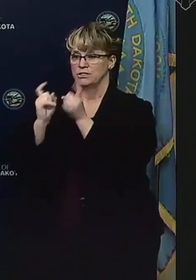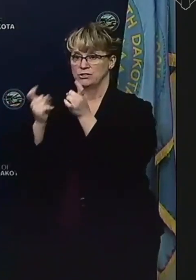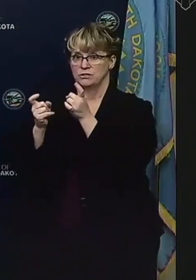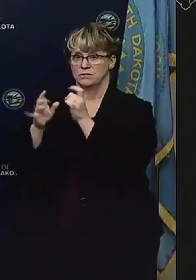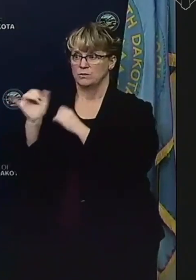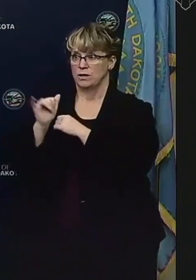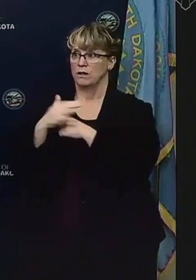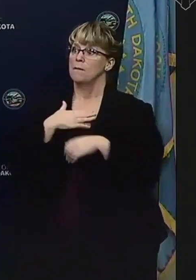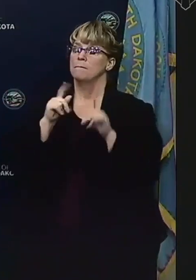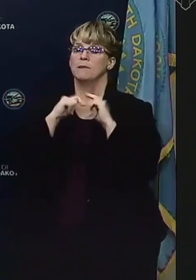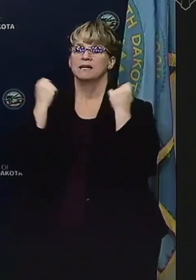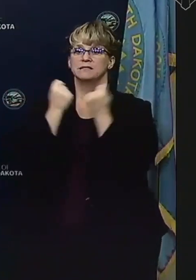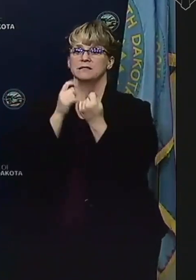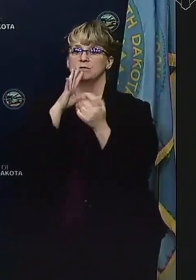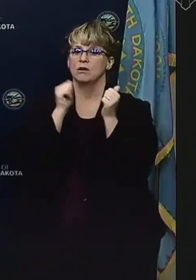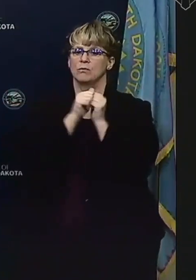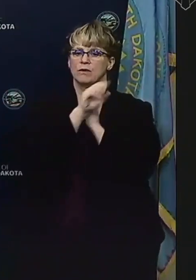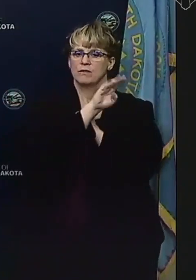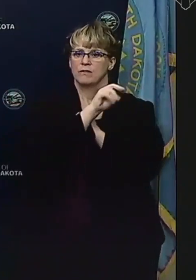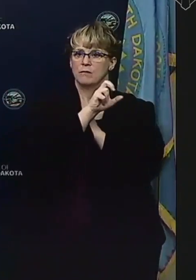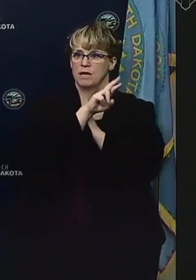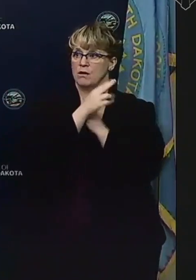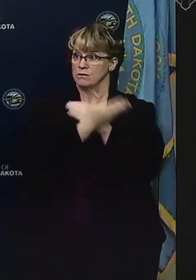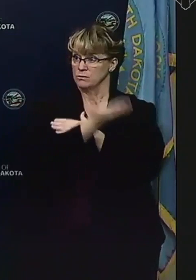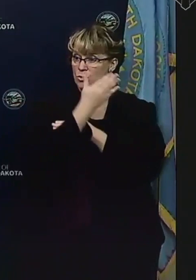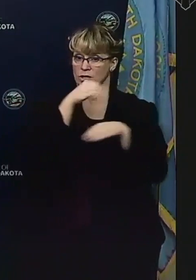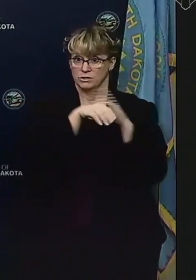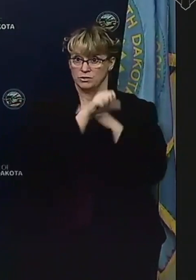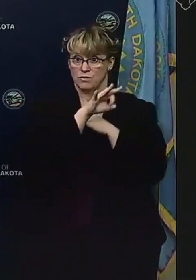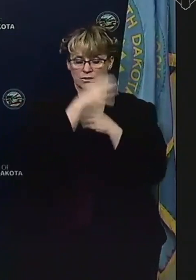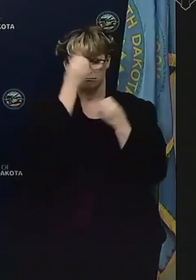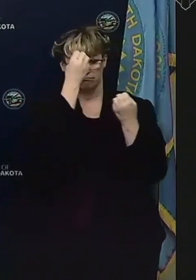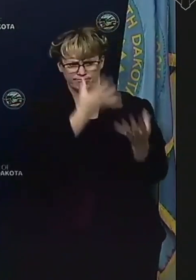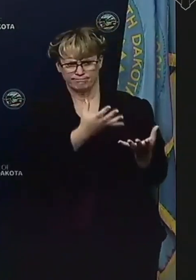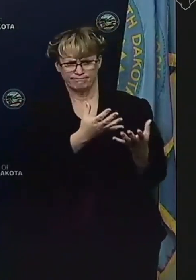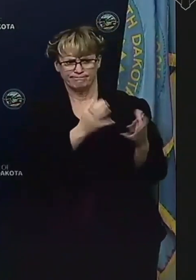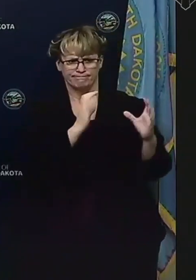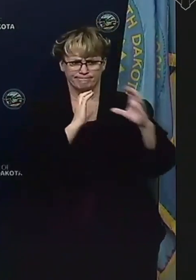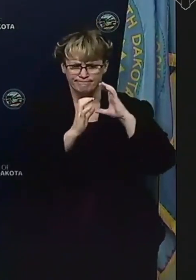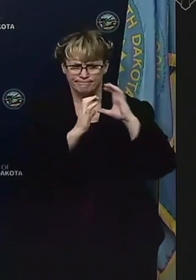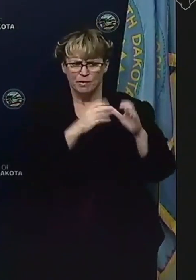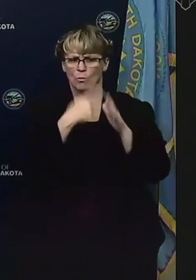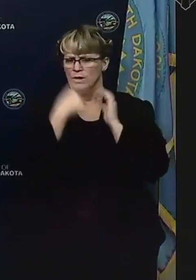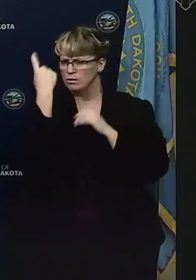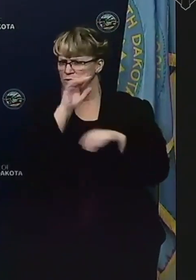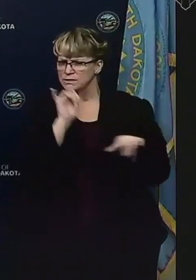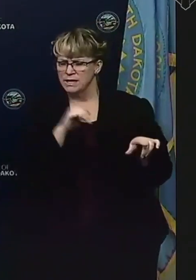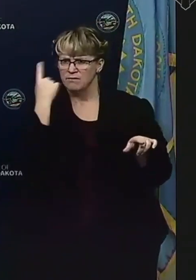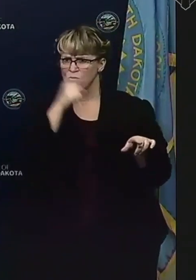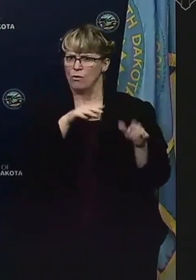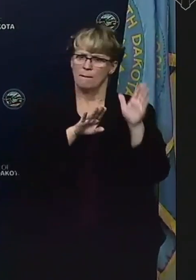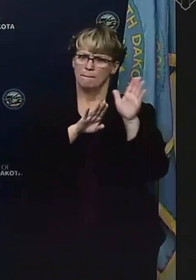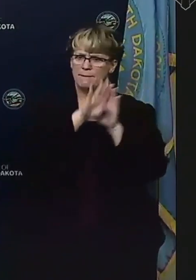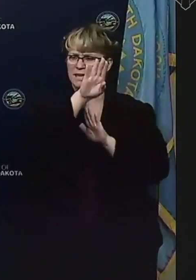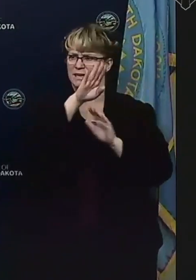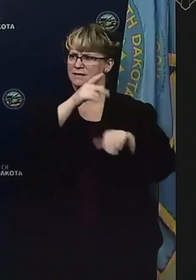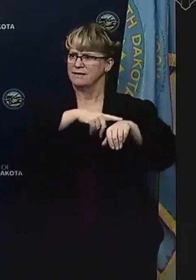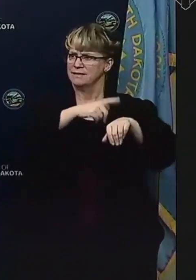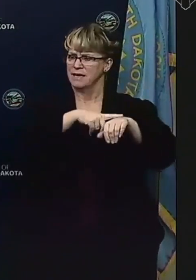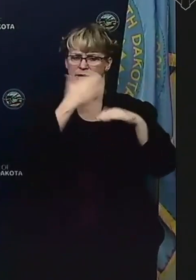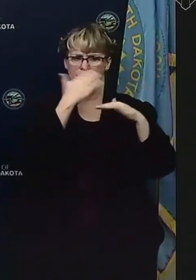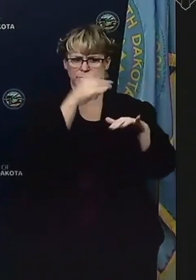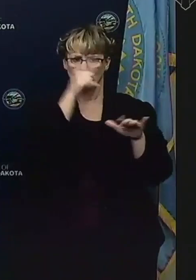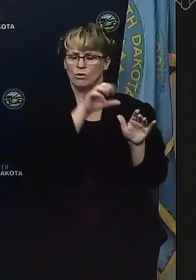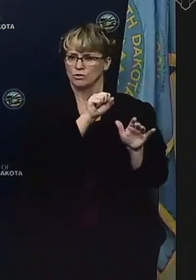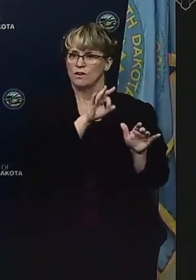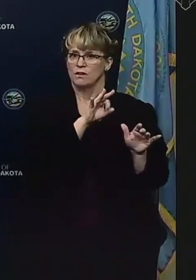well. My team spoke with the mayor this morning of Sioux Falls and informed him on what it looks like for a peak and the time frame for